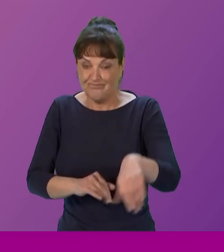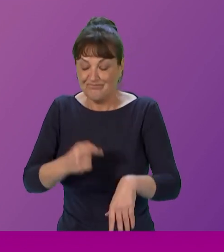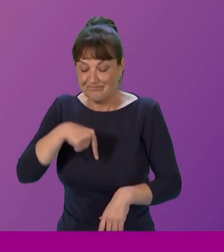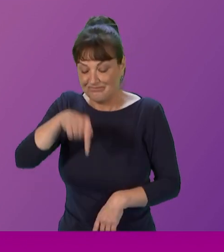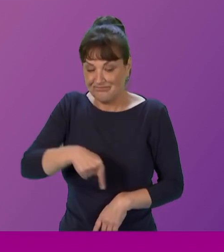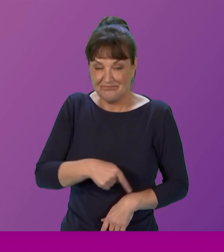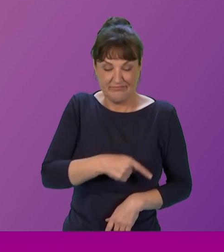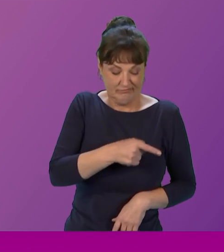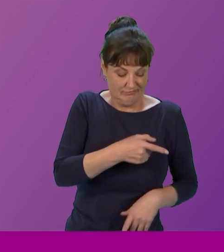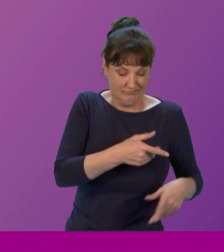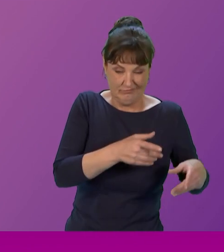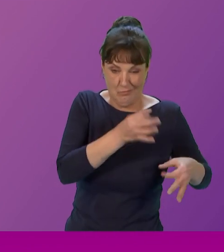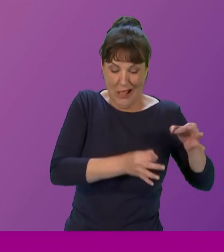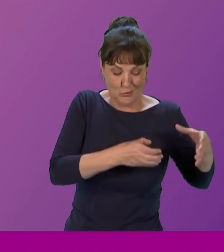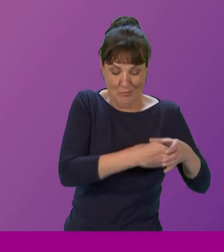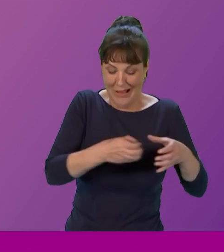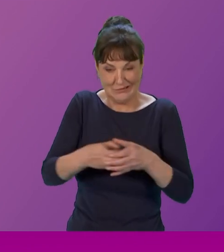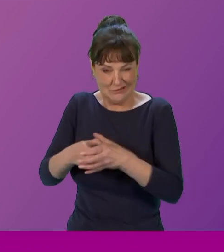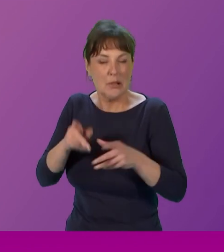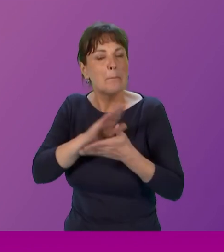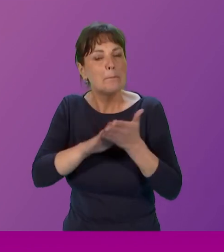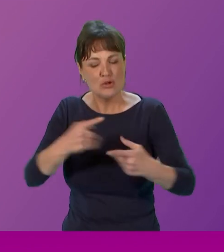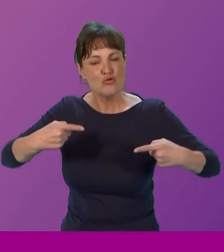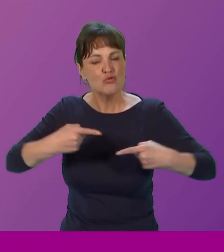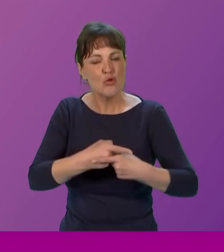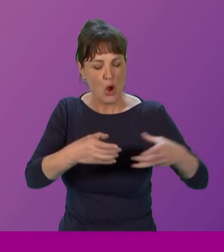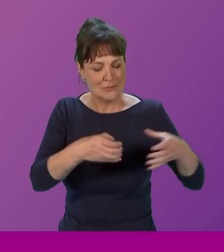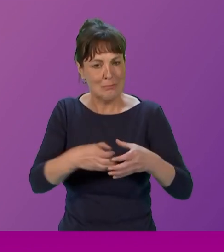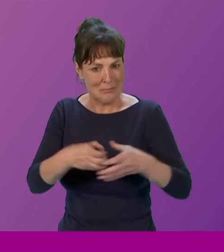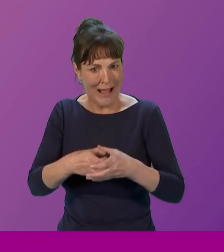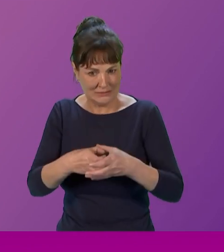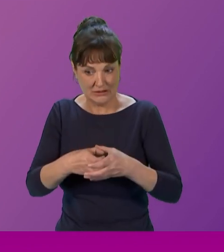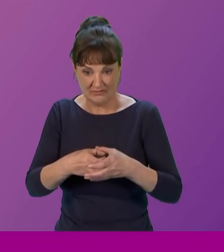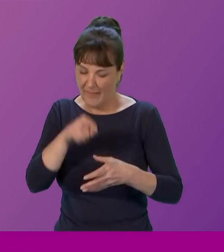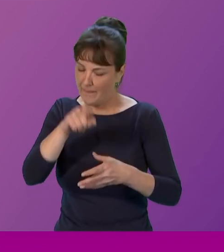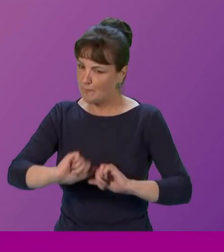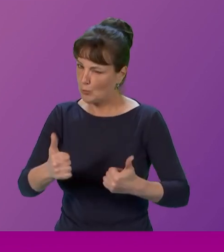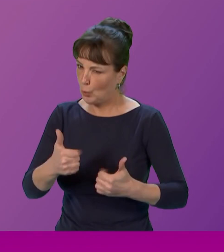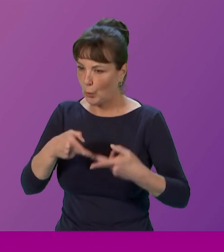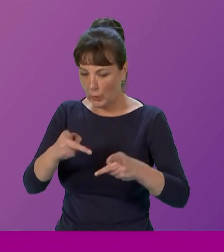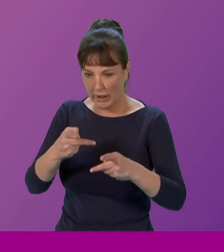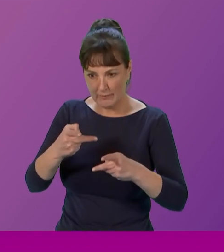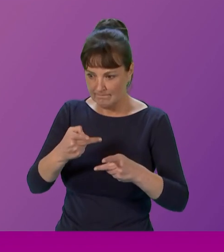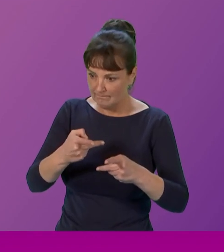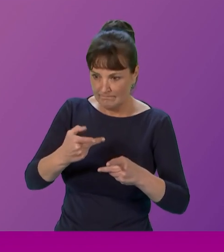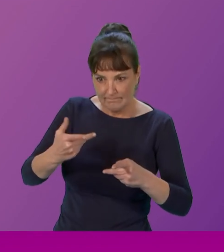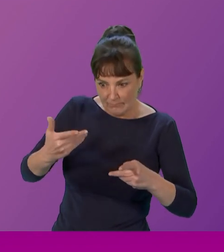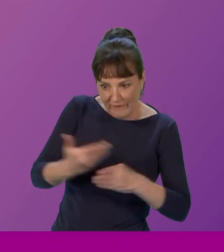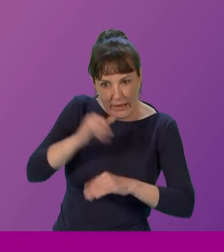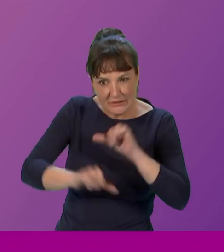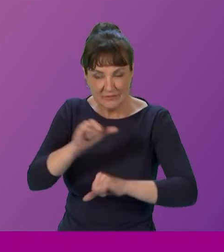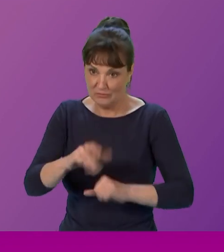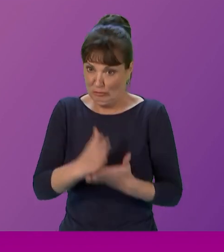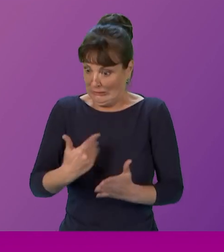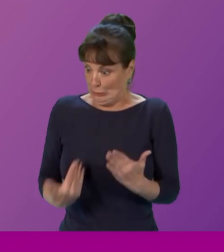very, uh, effective way of, um, providing those spaces. I mean, it's new to me and I'm sort of, um, um, on some cross